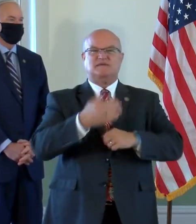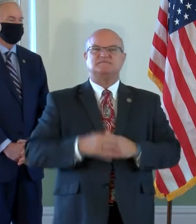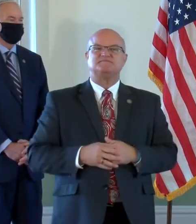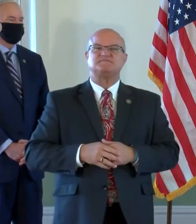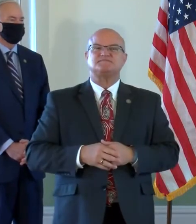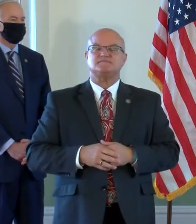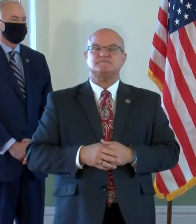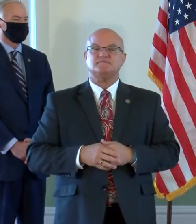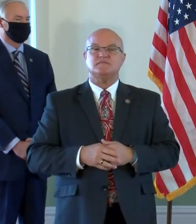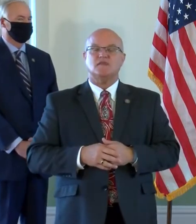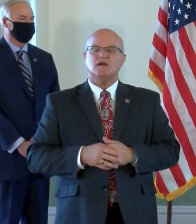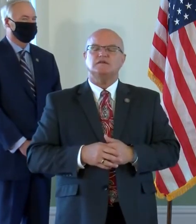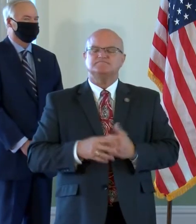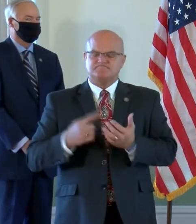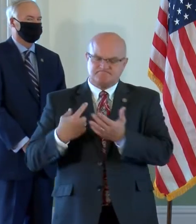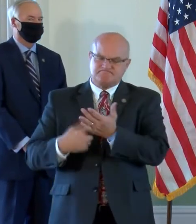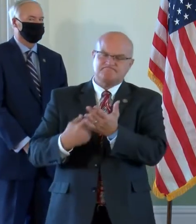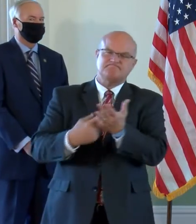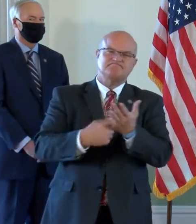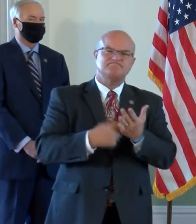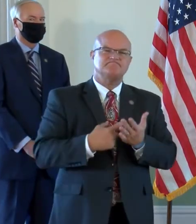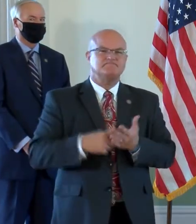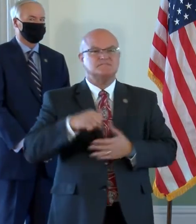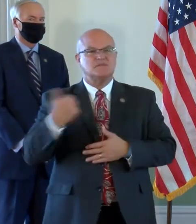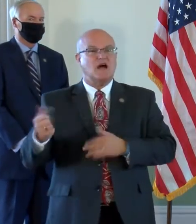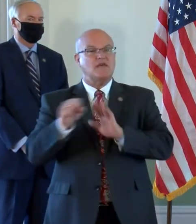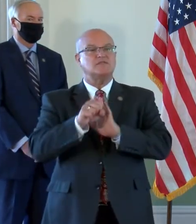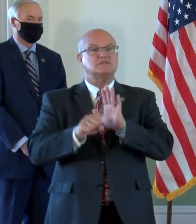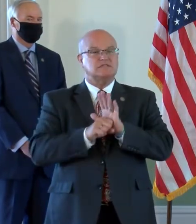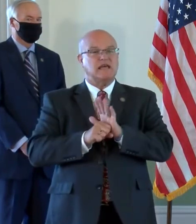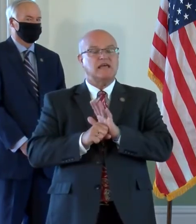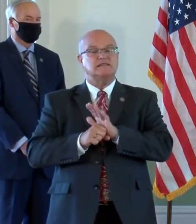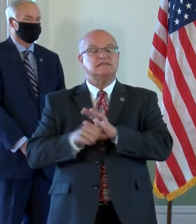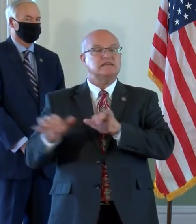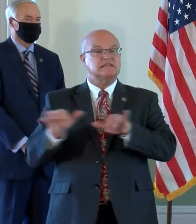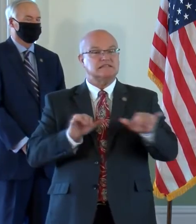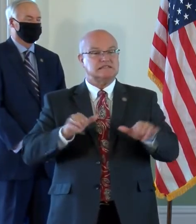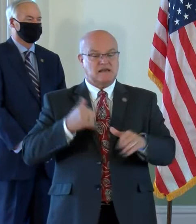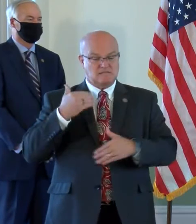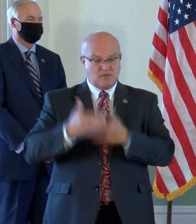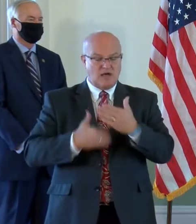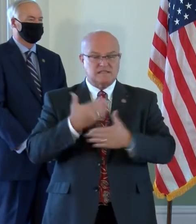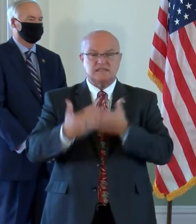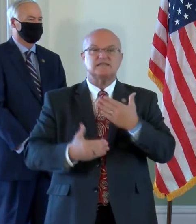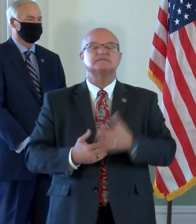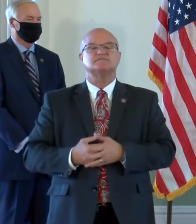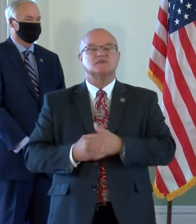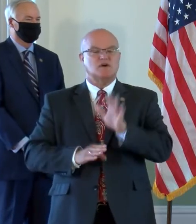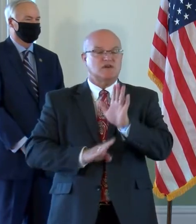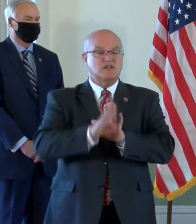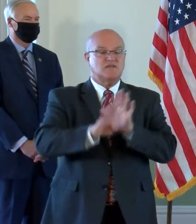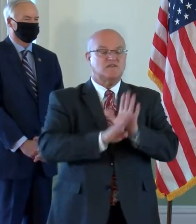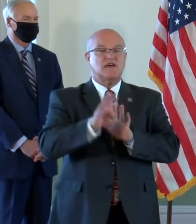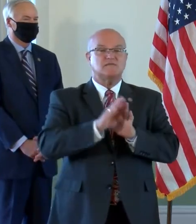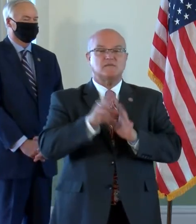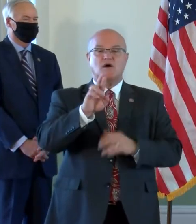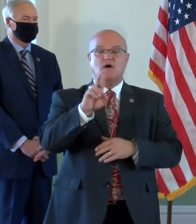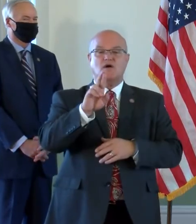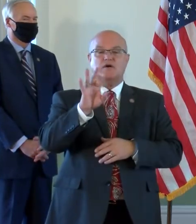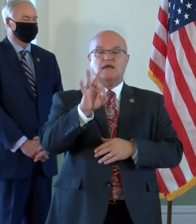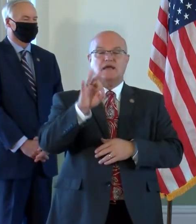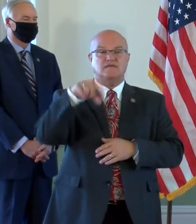We've also been talking with other states who have recently gone through this process, developing the process for an RFQ